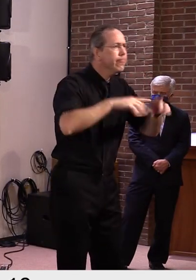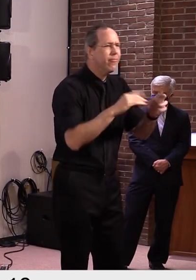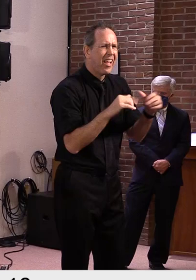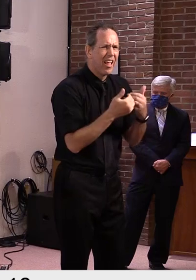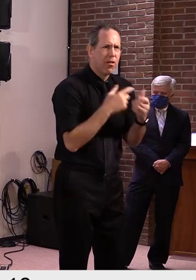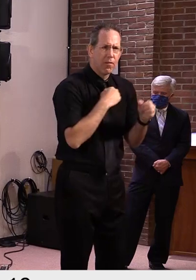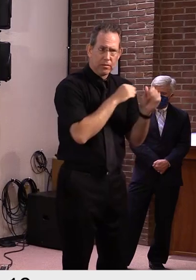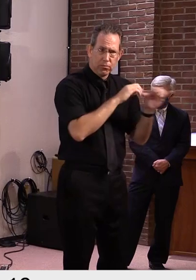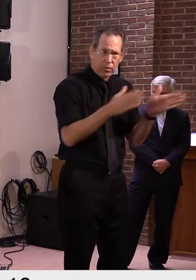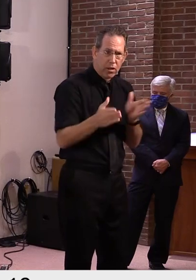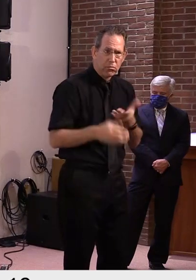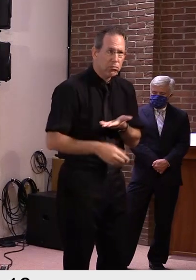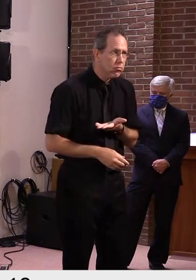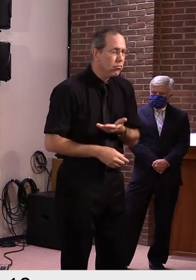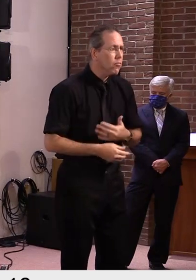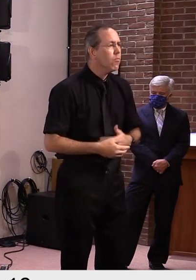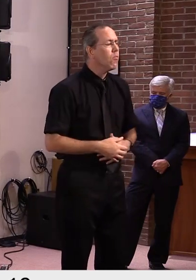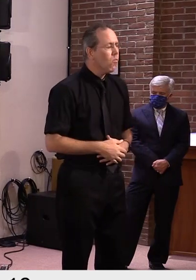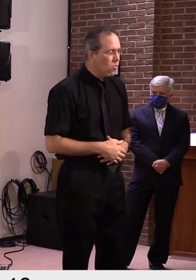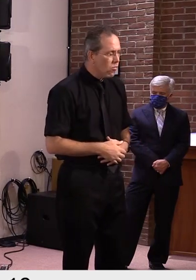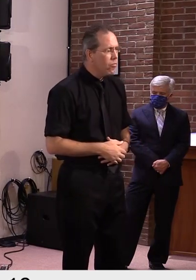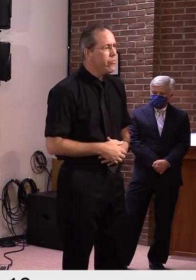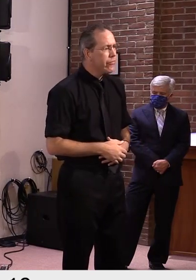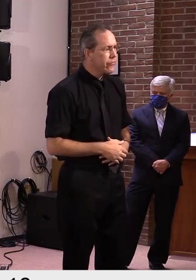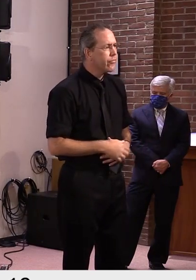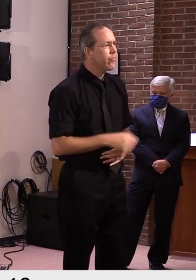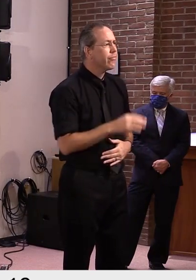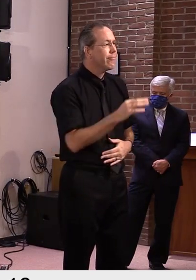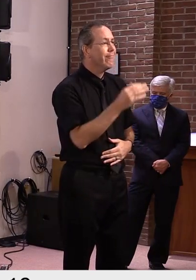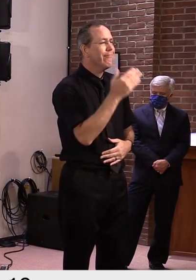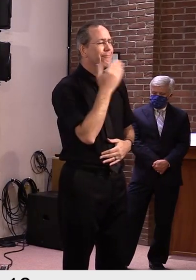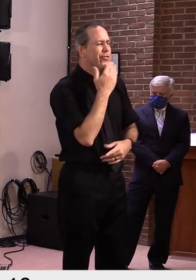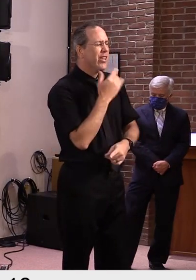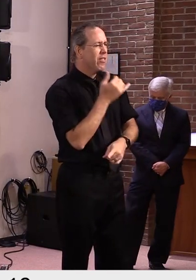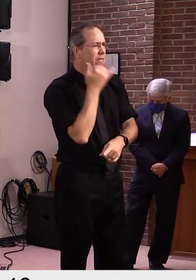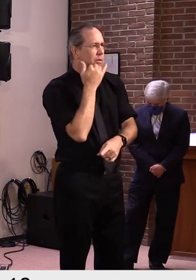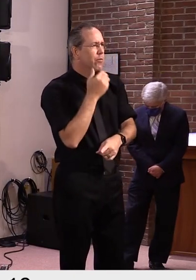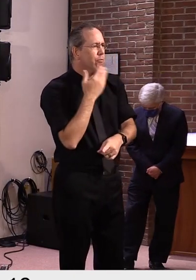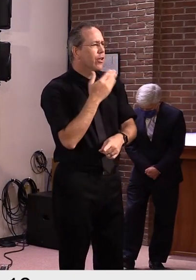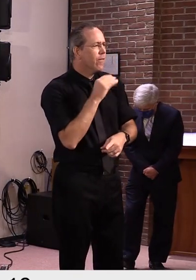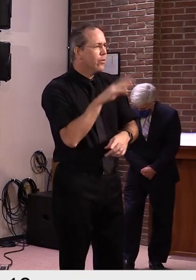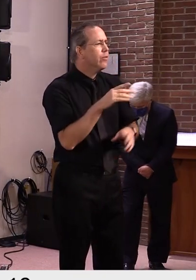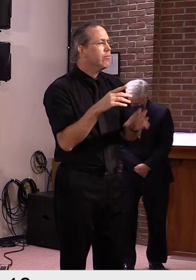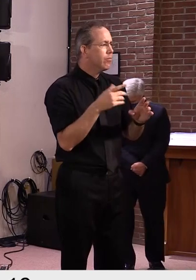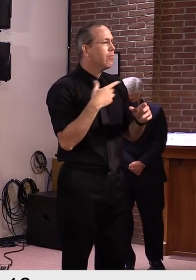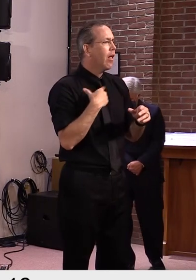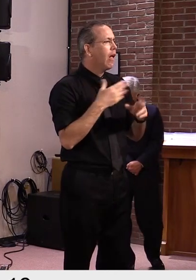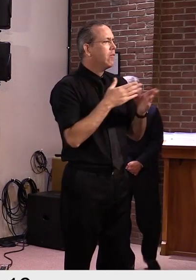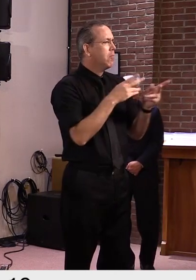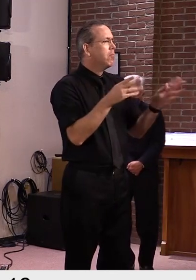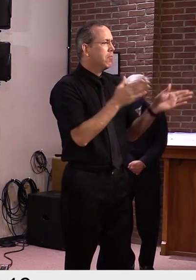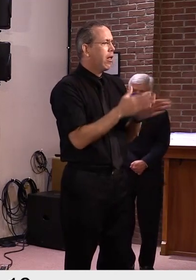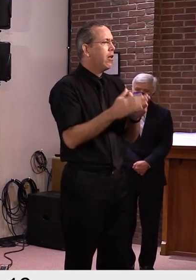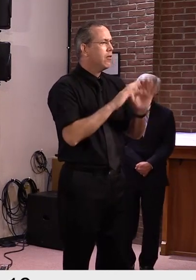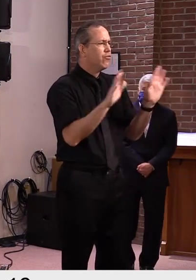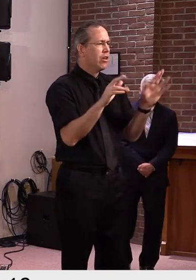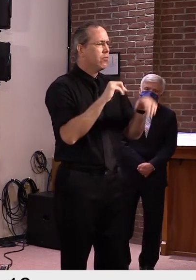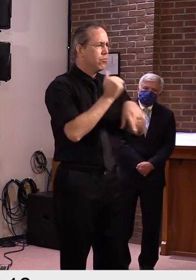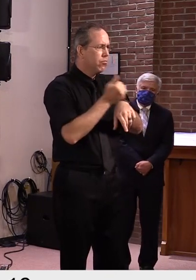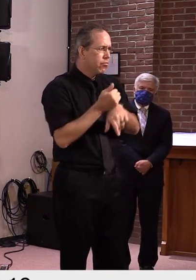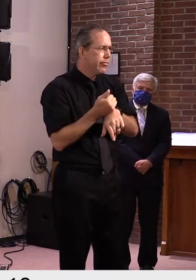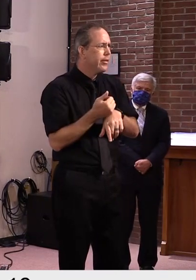staffed and, uh, they do stand ready for any potential surge, uh, that we may face in the fall.